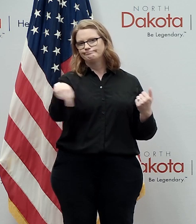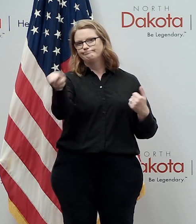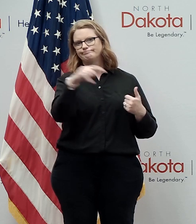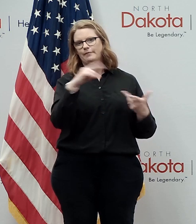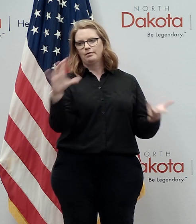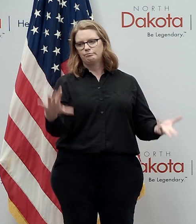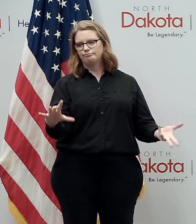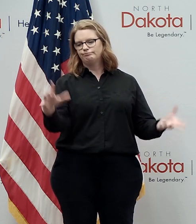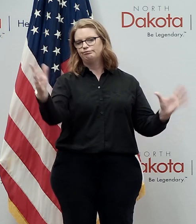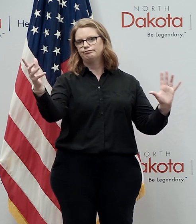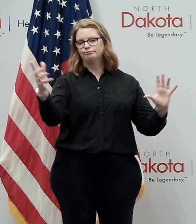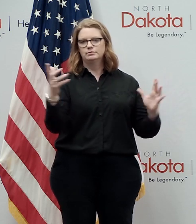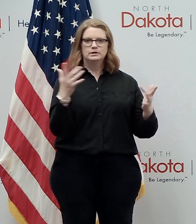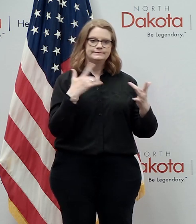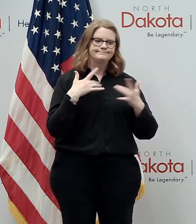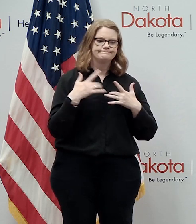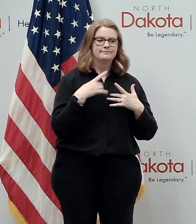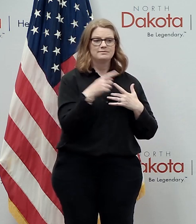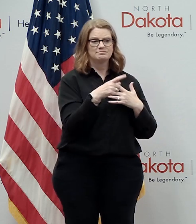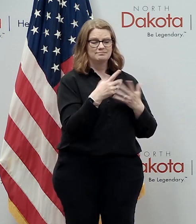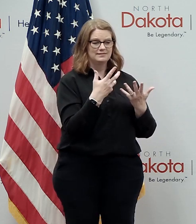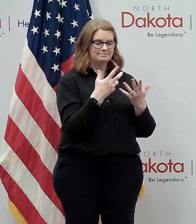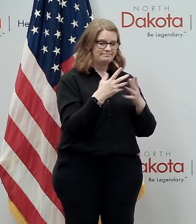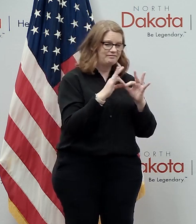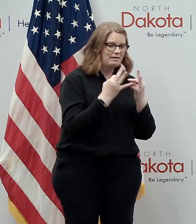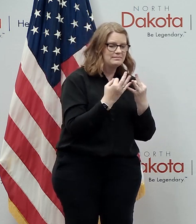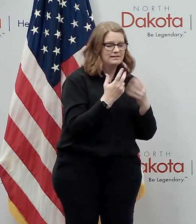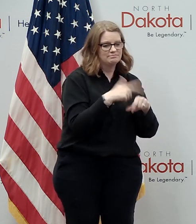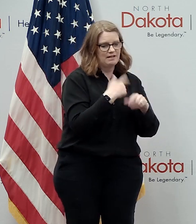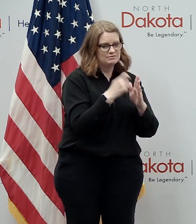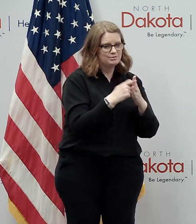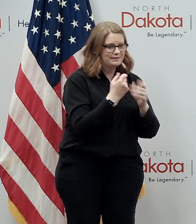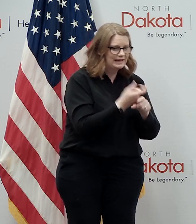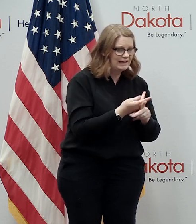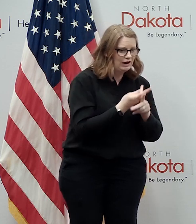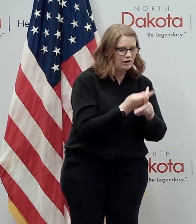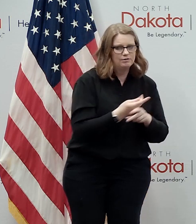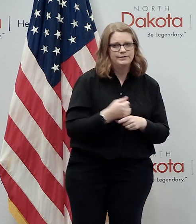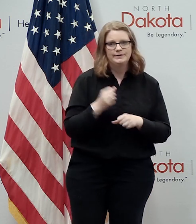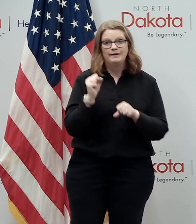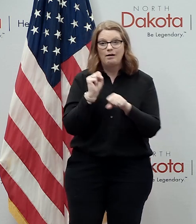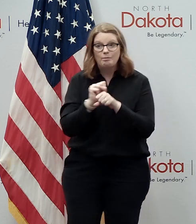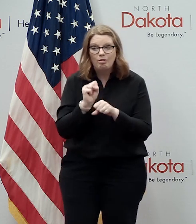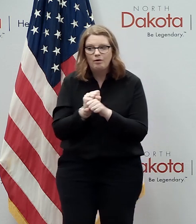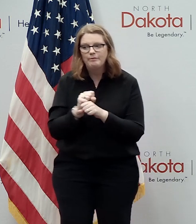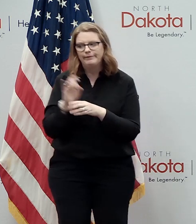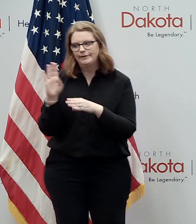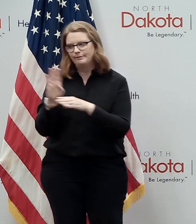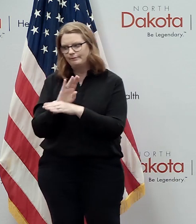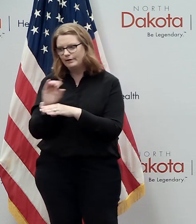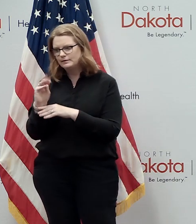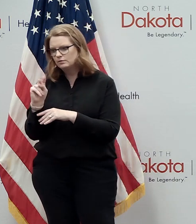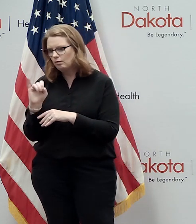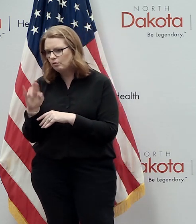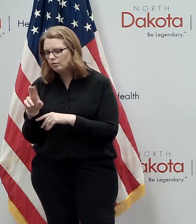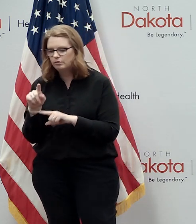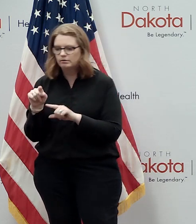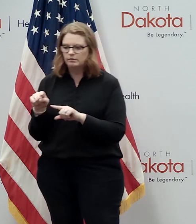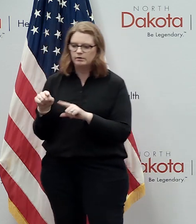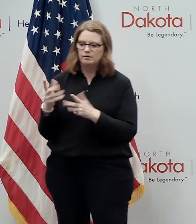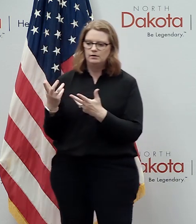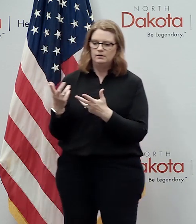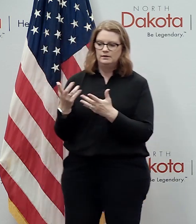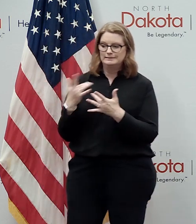it's concerns about a loved one in long-term care whether it's concerns about employment whether you're a business owner and you're concerned about uh